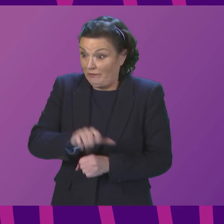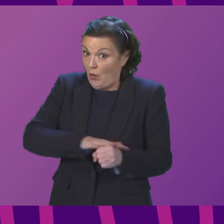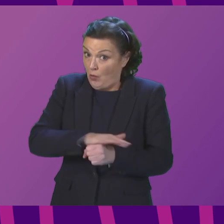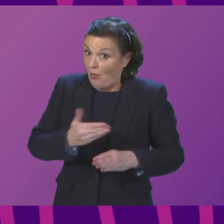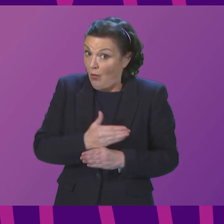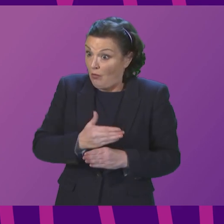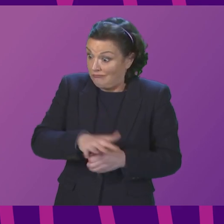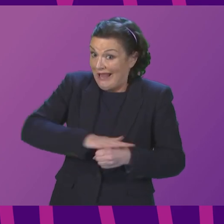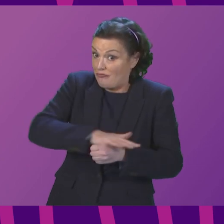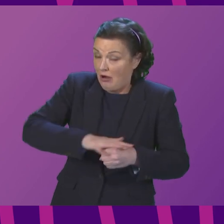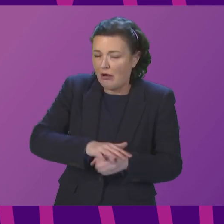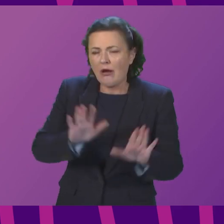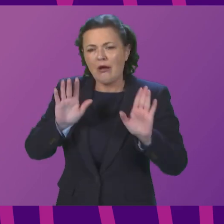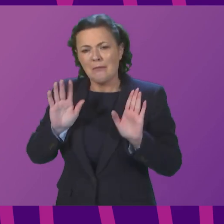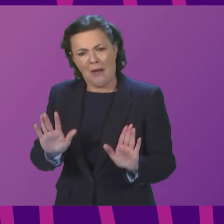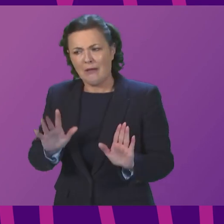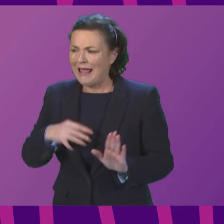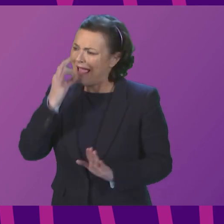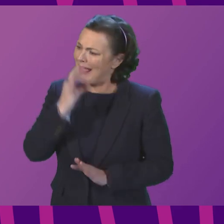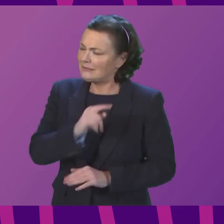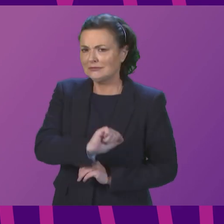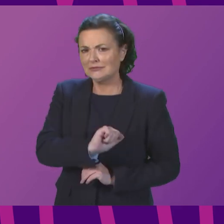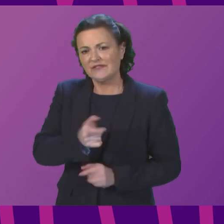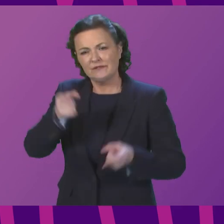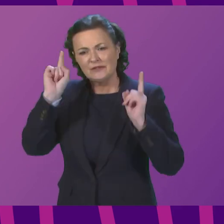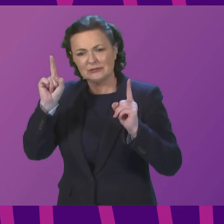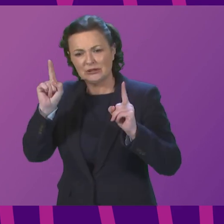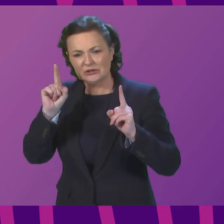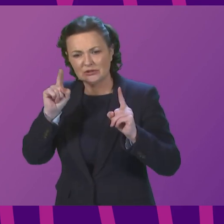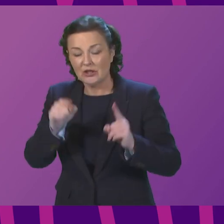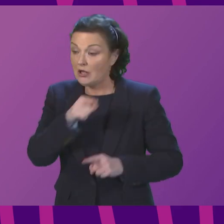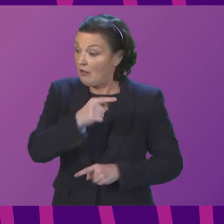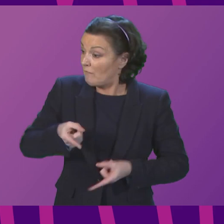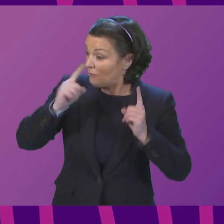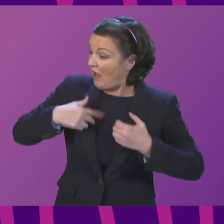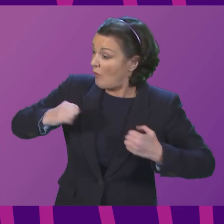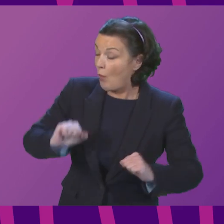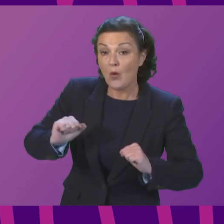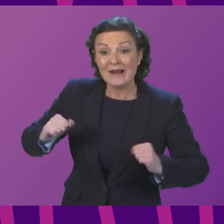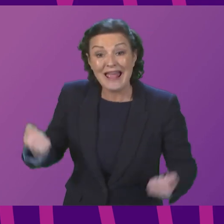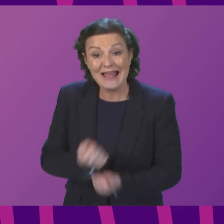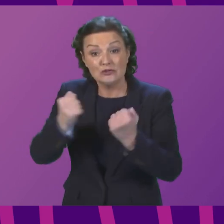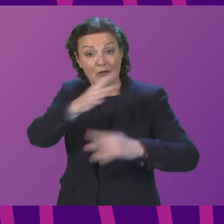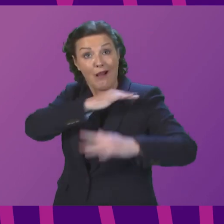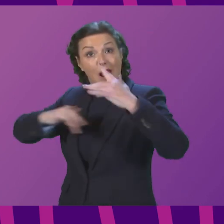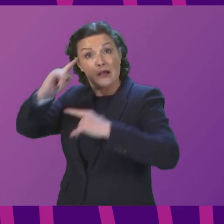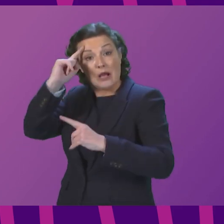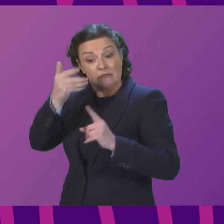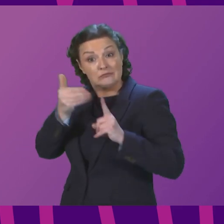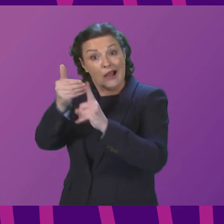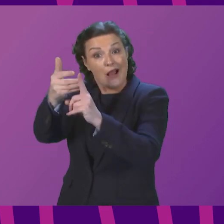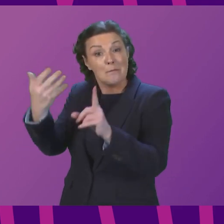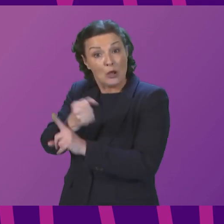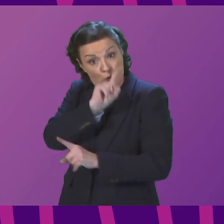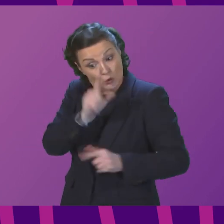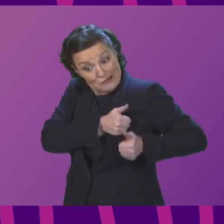Given that it takes so many of the First Minister's own economic, energy and climate ambitions, will she support North Ayrshire's bid? If so,